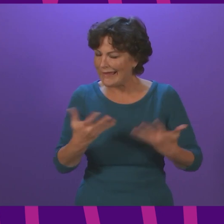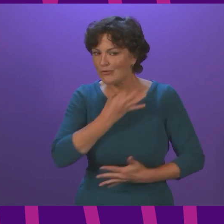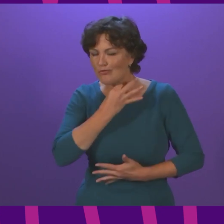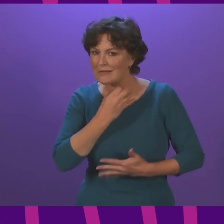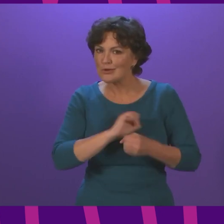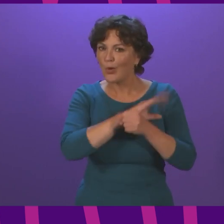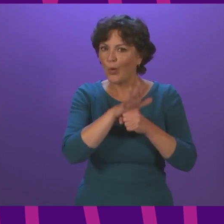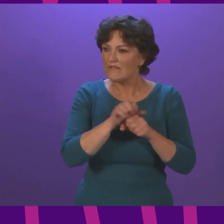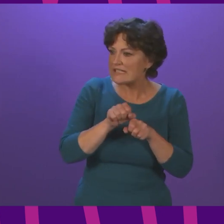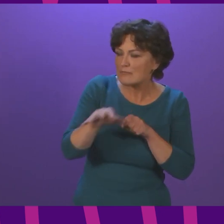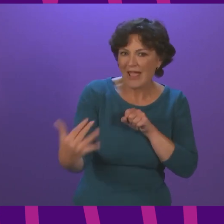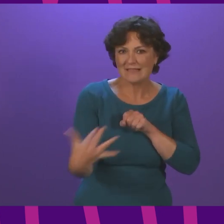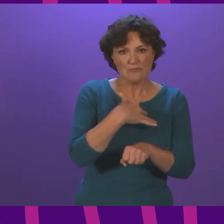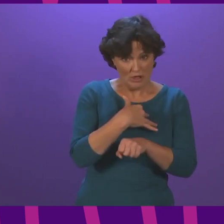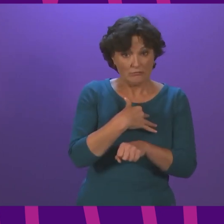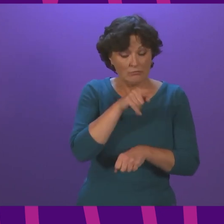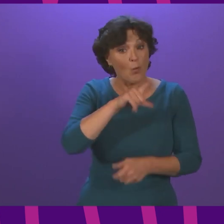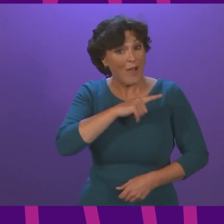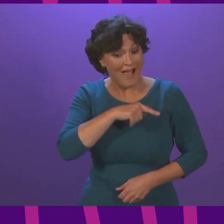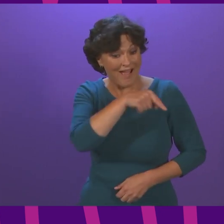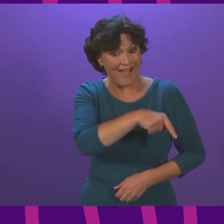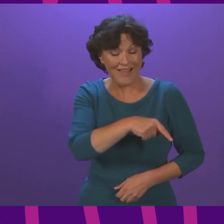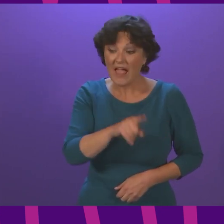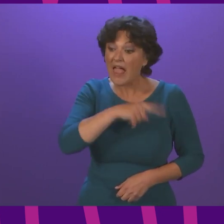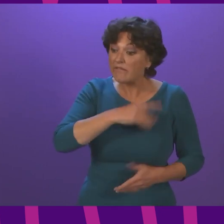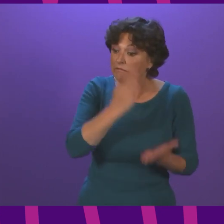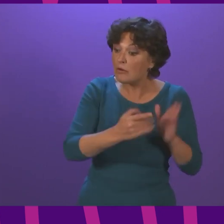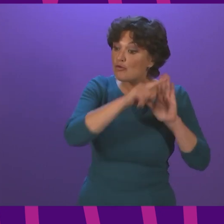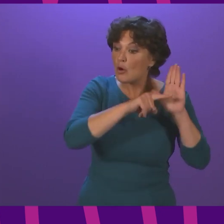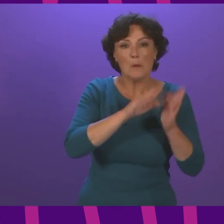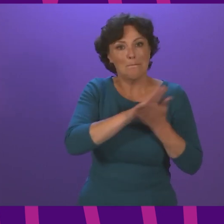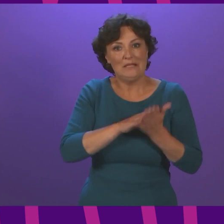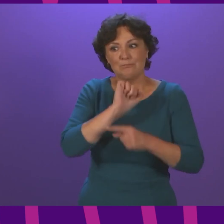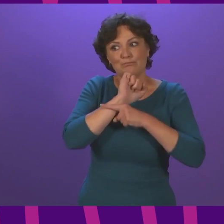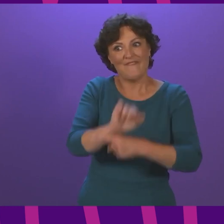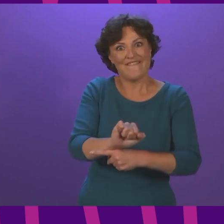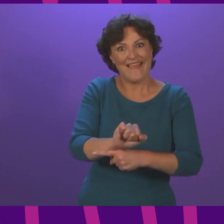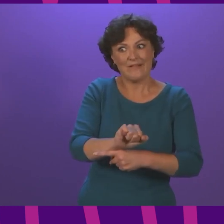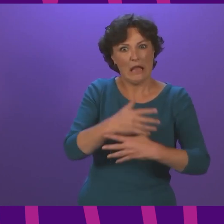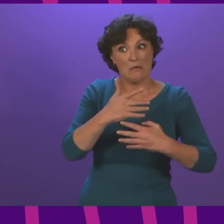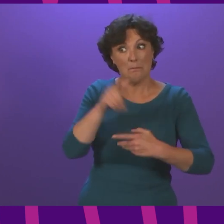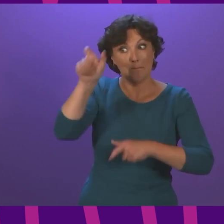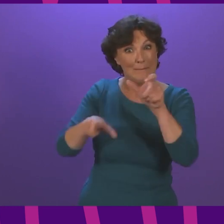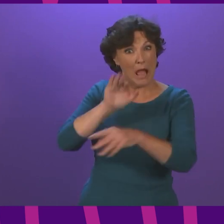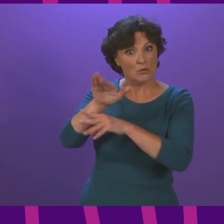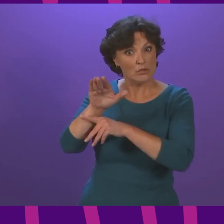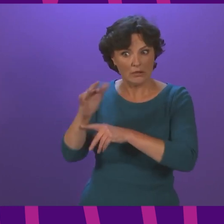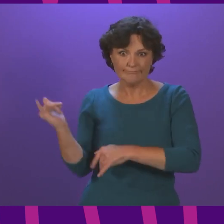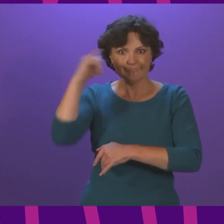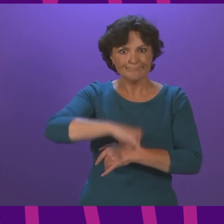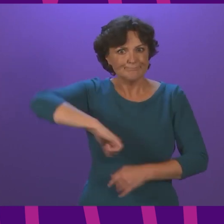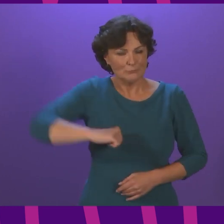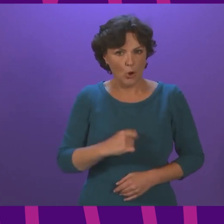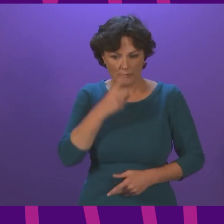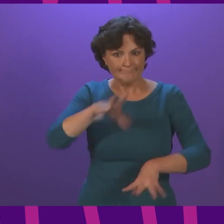help reduce the risk of people coming into Scotland with the virus, but also help us to identify quickly any